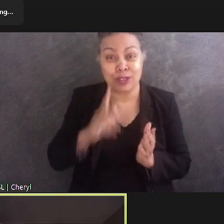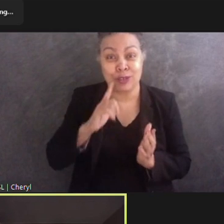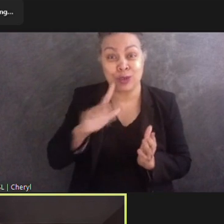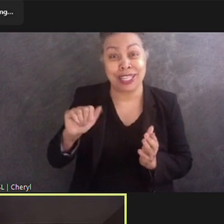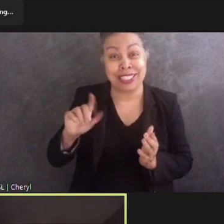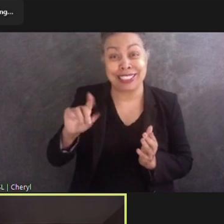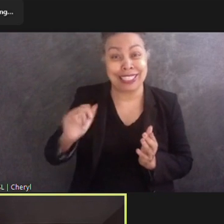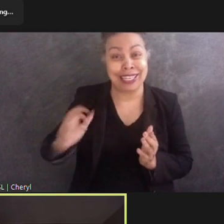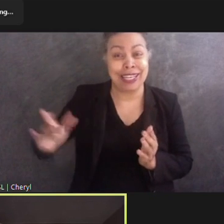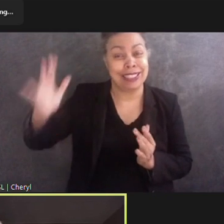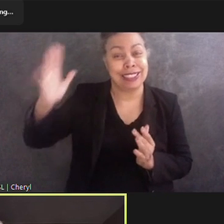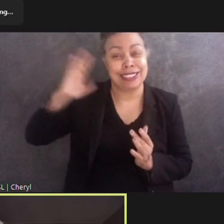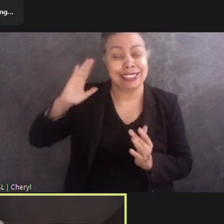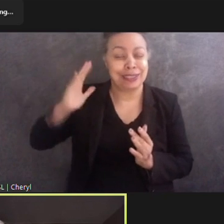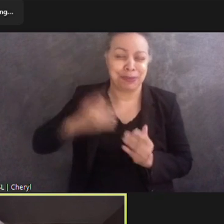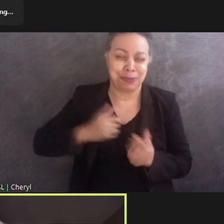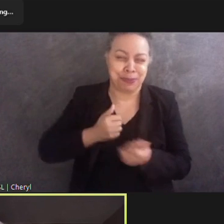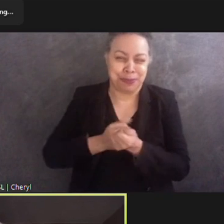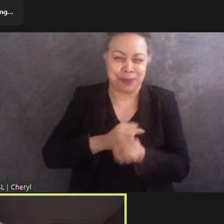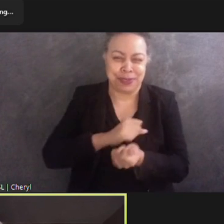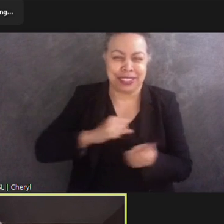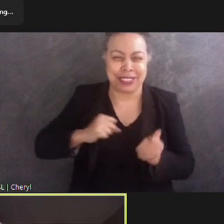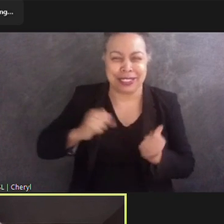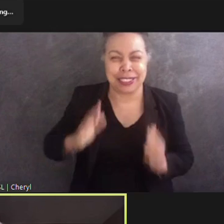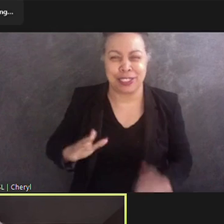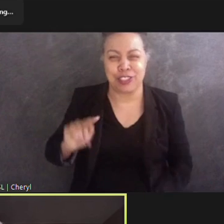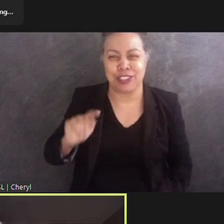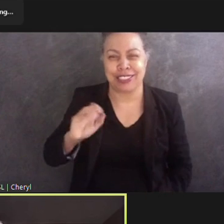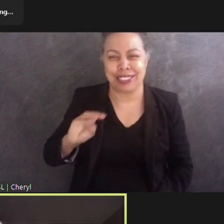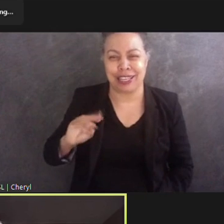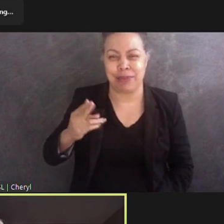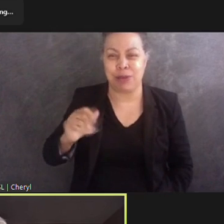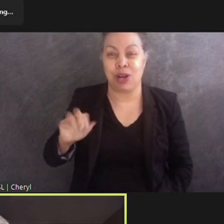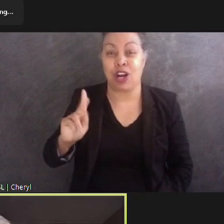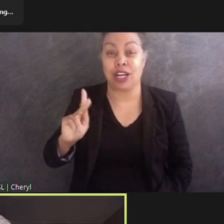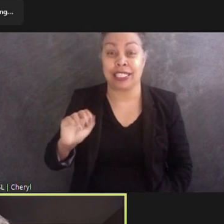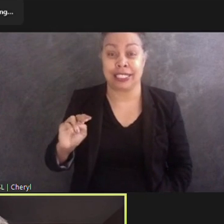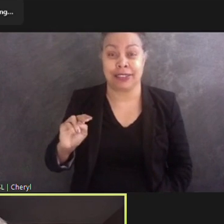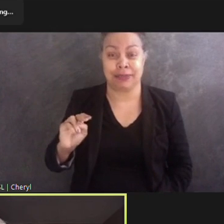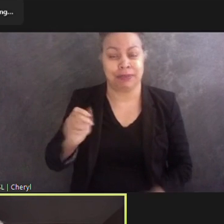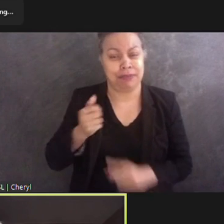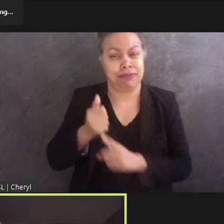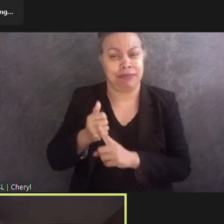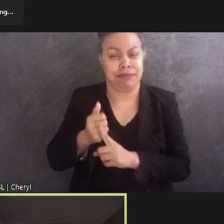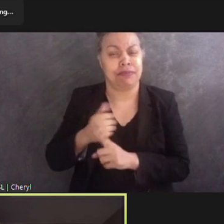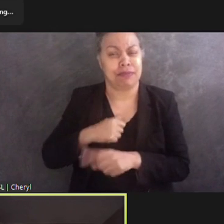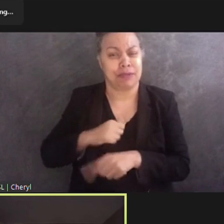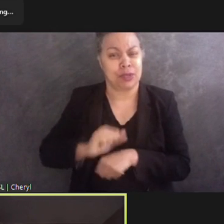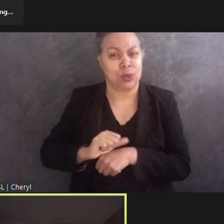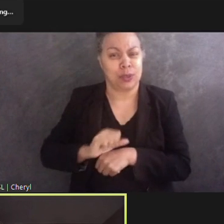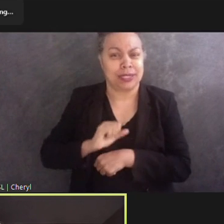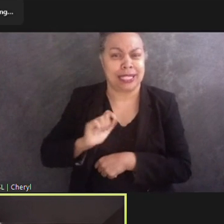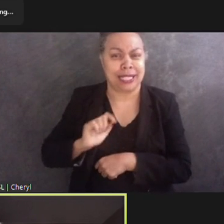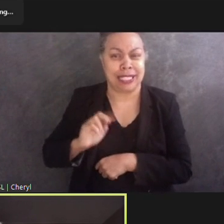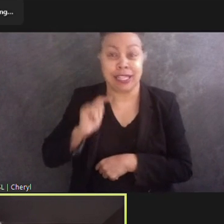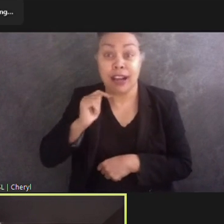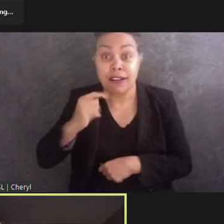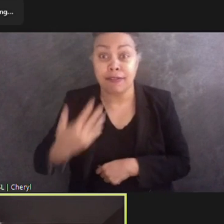Act, Senator Tom Harkin. Senator Harkin served five Senate terms, and prior to that was in the House of Representatives.